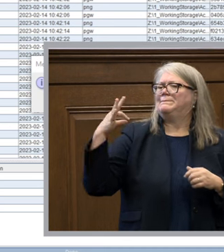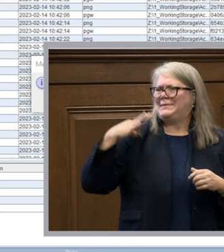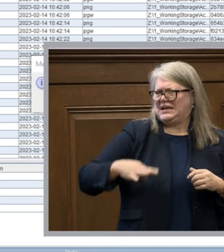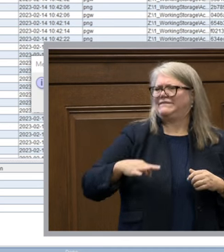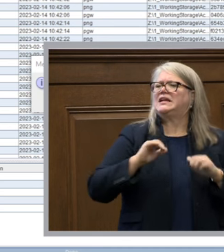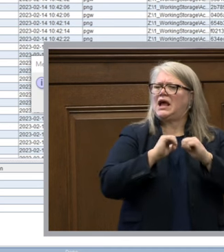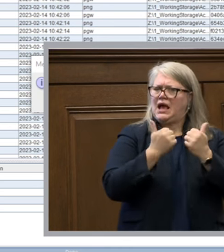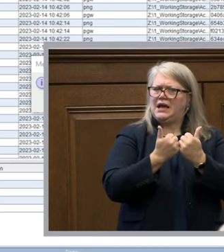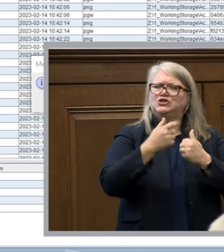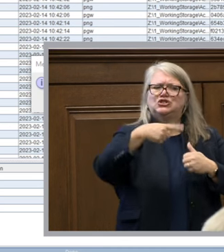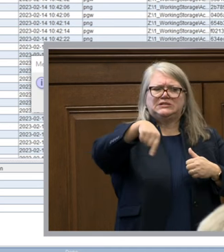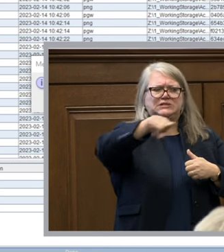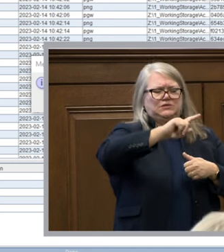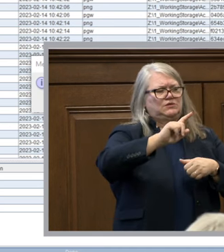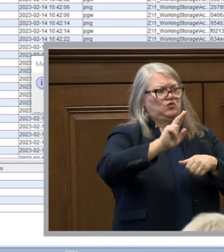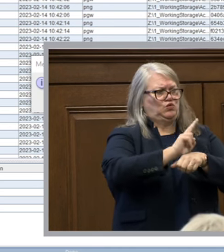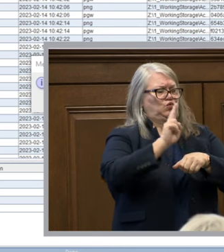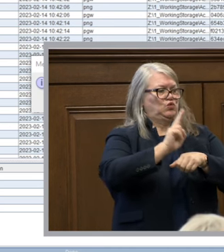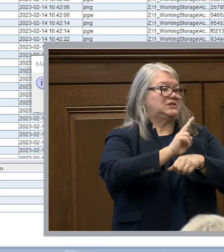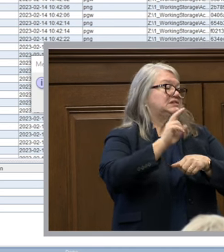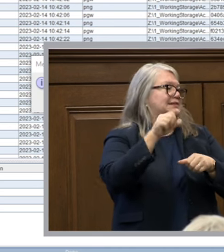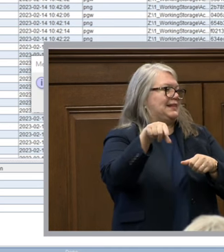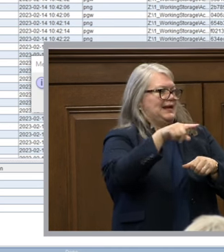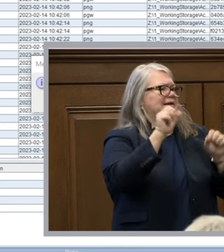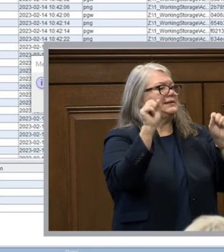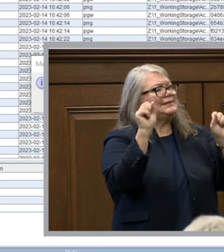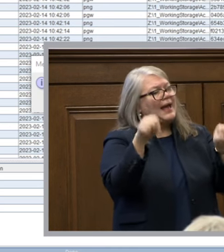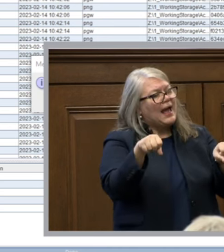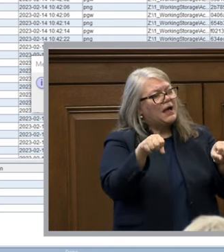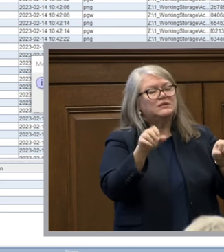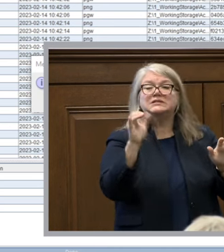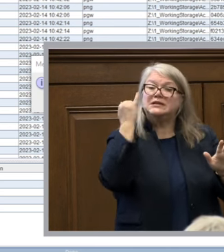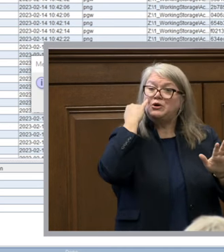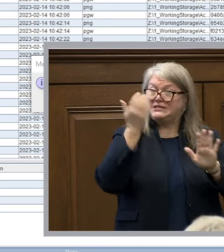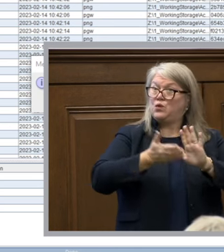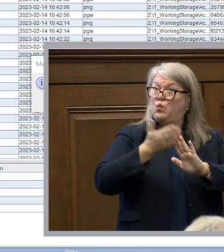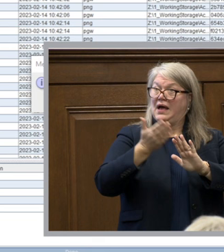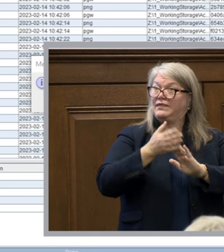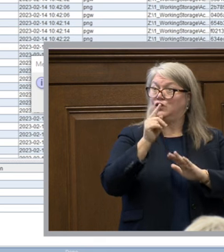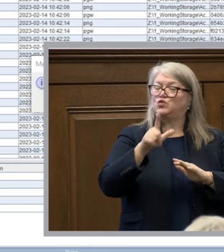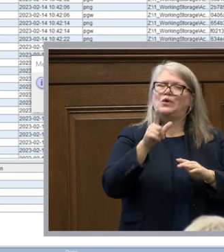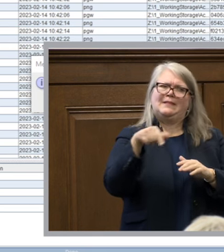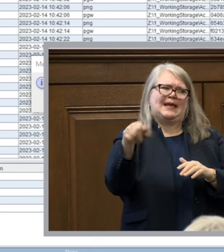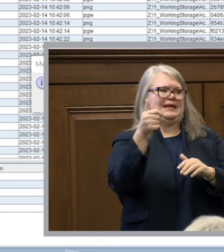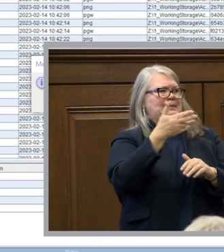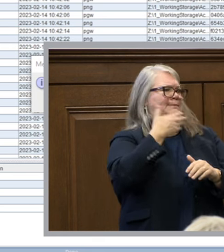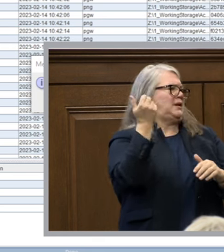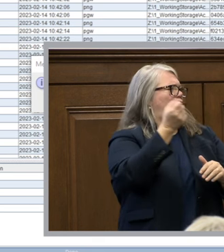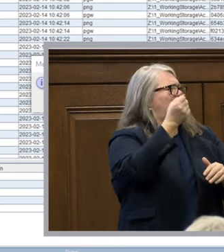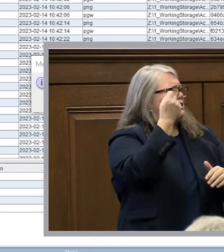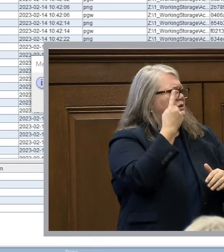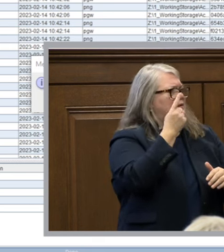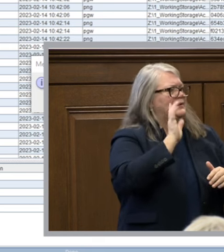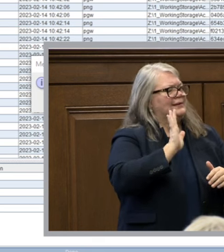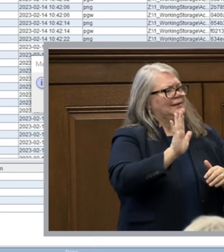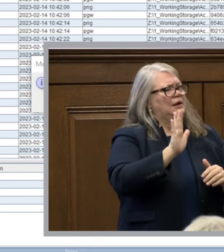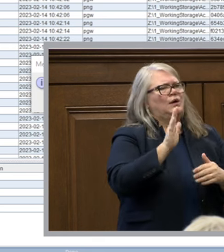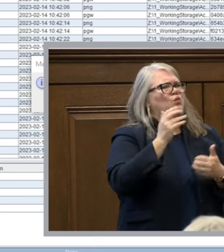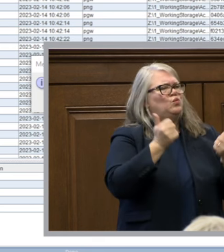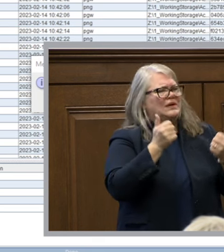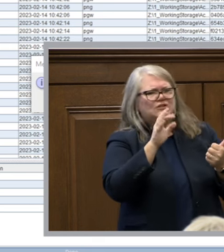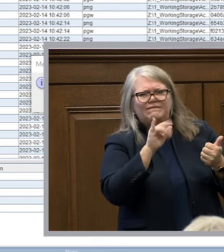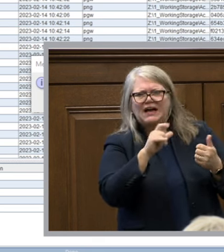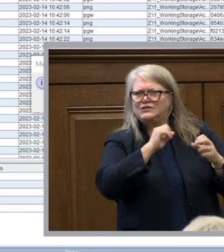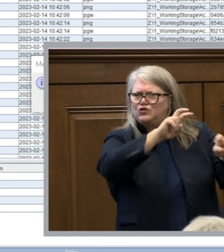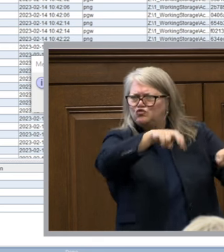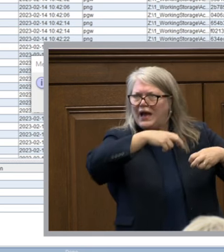agencies so they can um if they run the tool they can understand what files they're